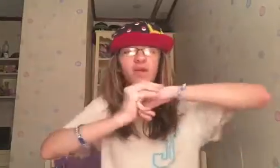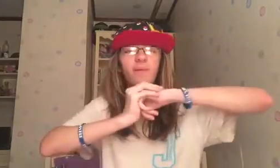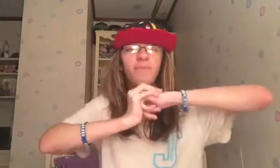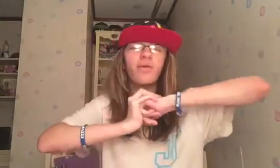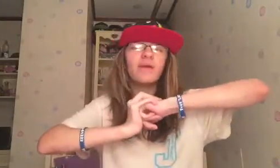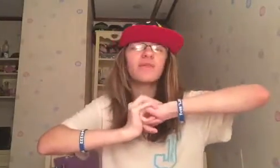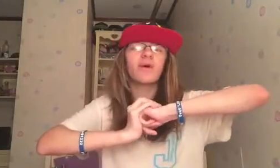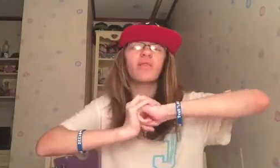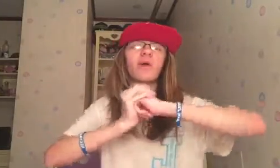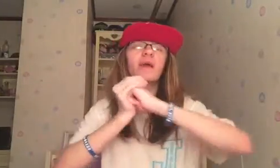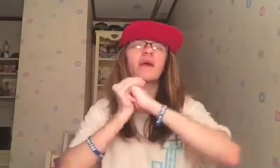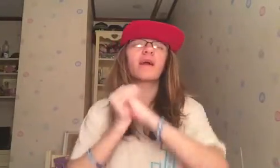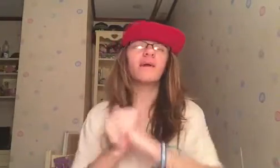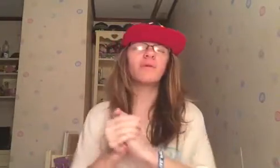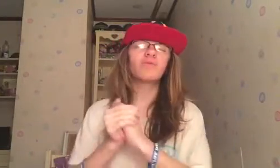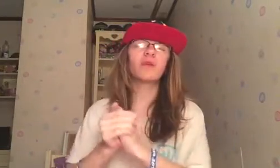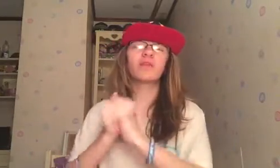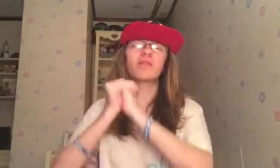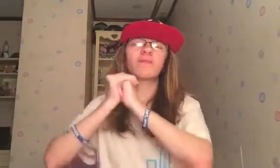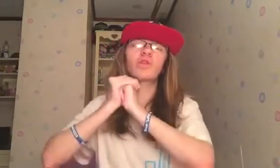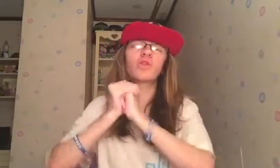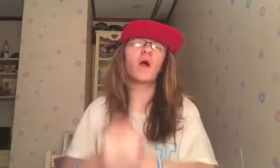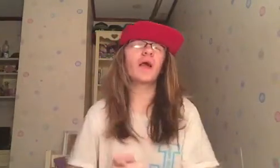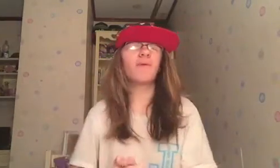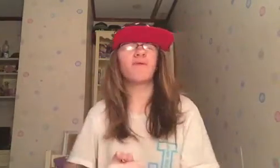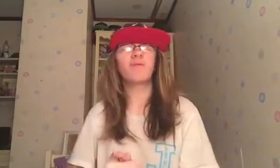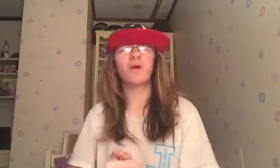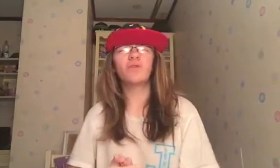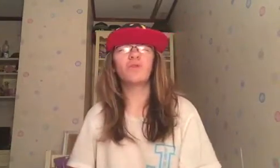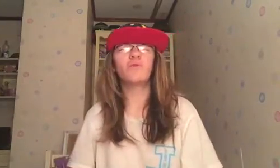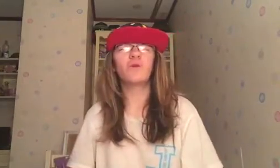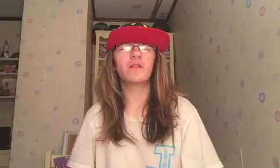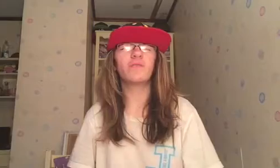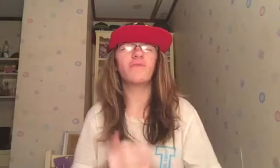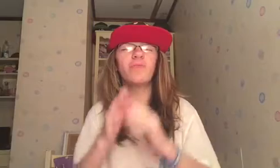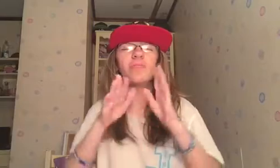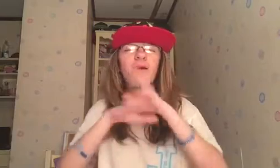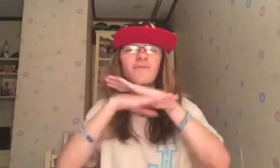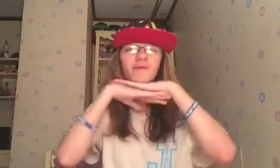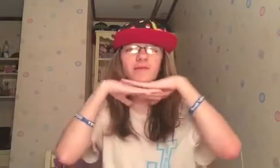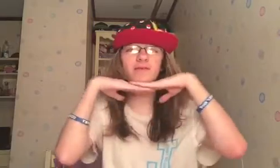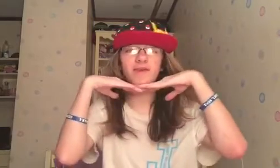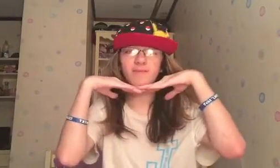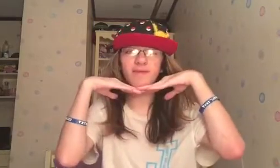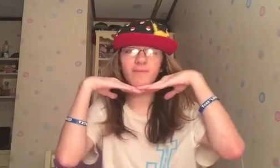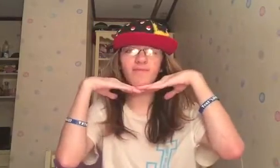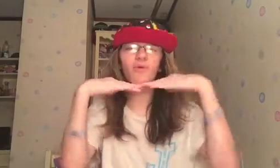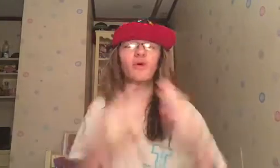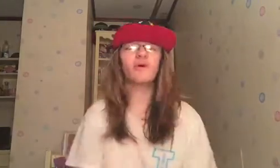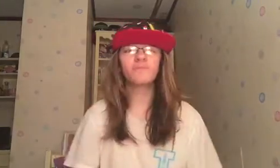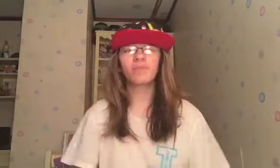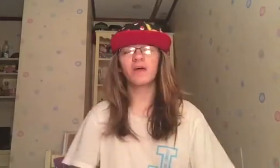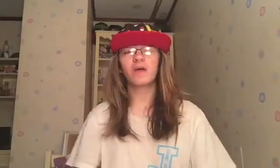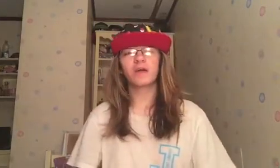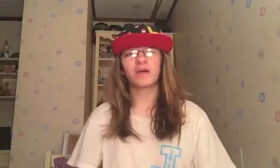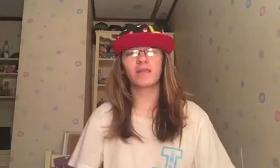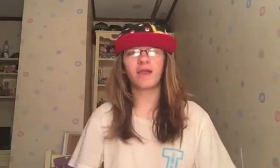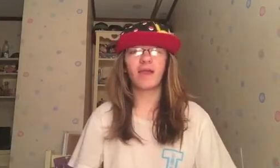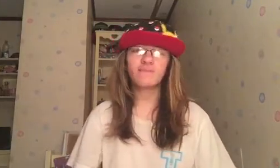please, like, comment, rate, and subscribe if you are new. And, you have never seen me before. Because, I am